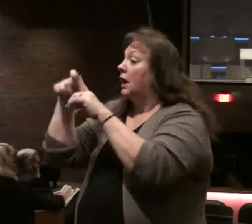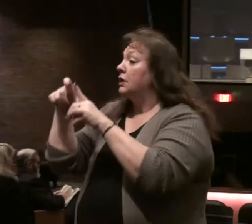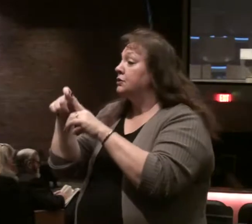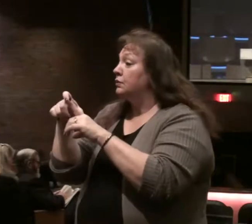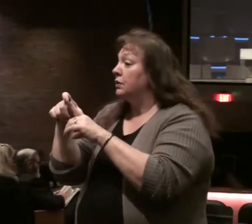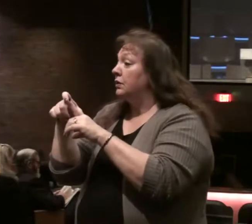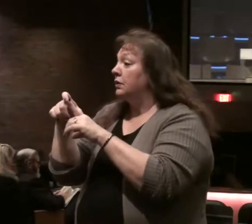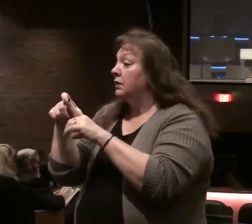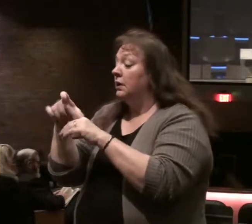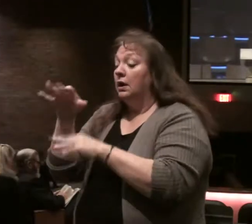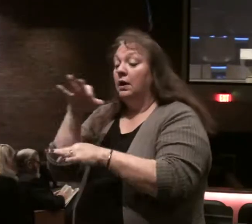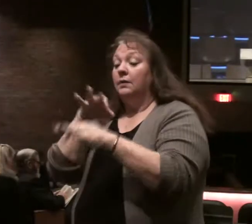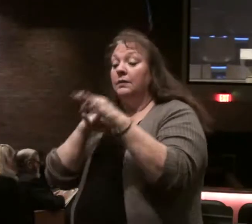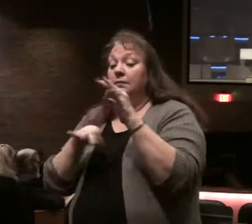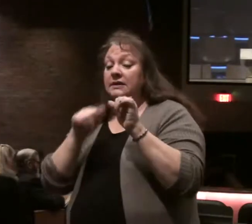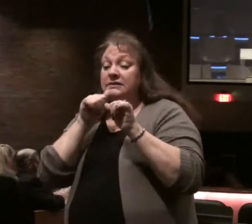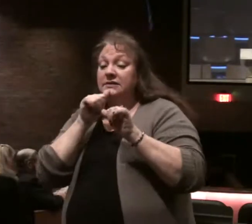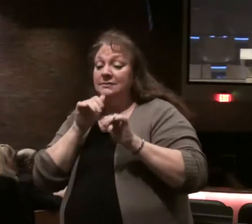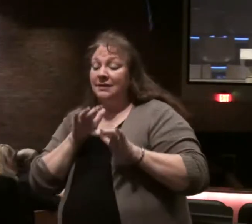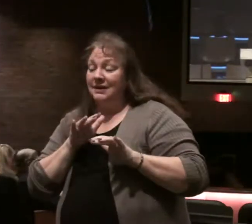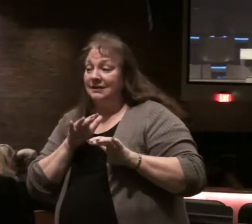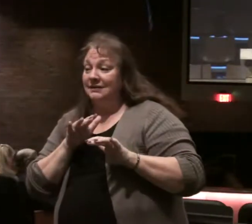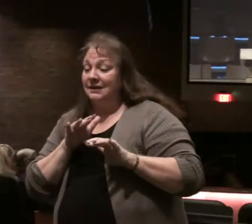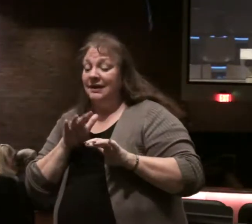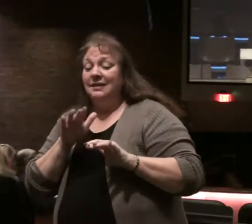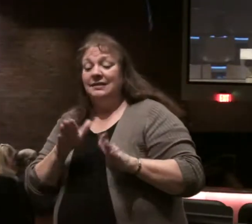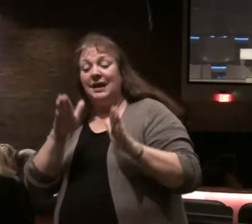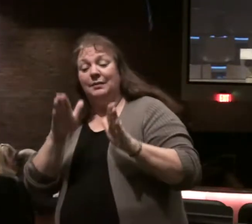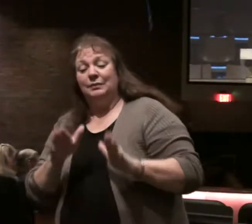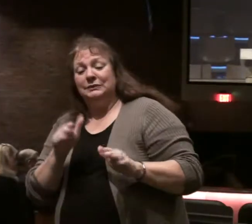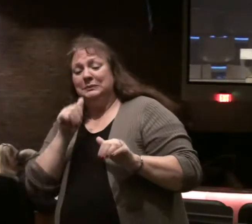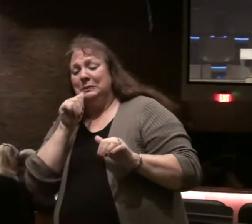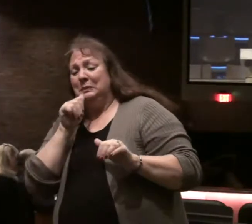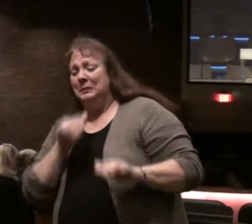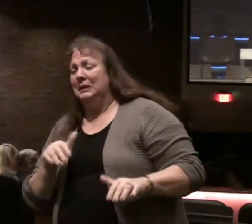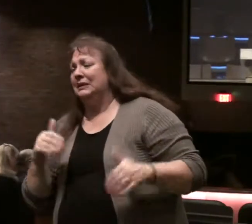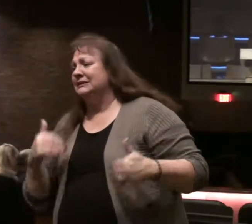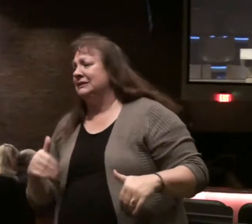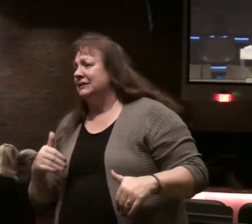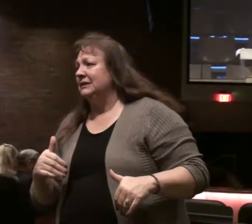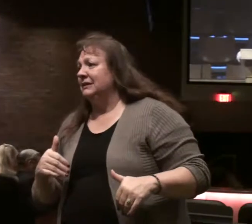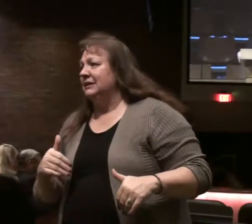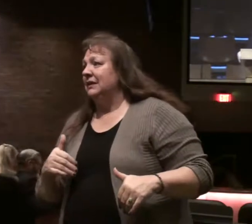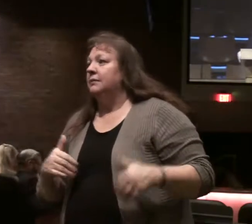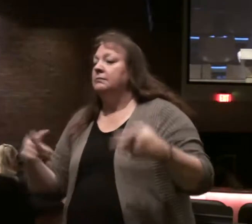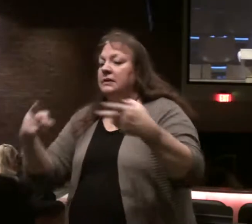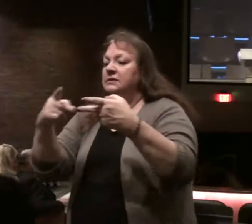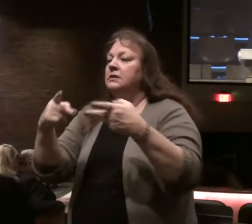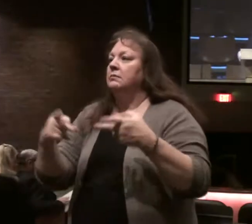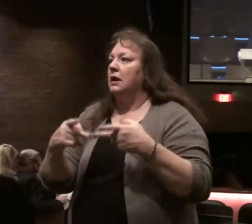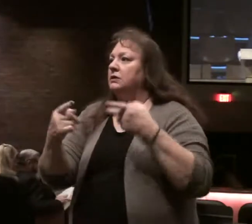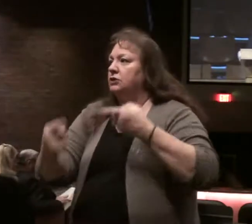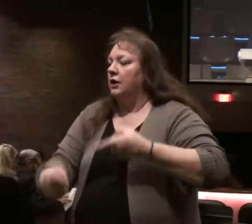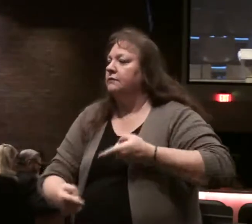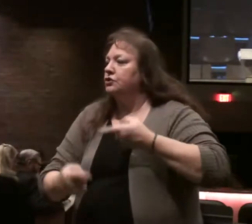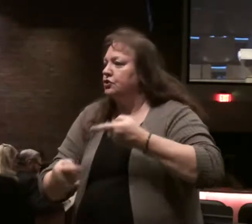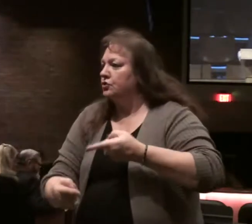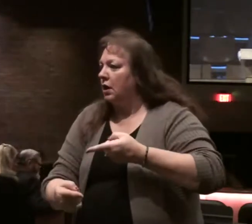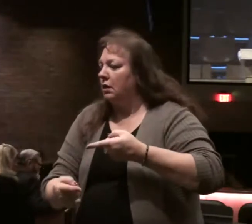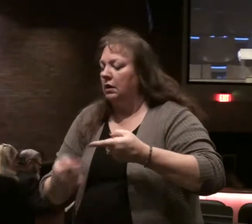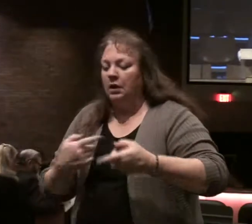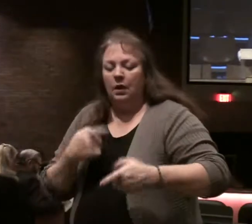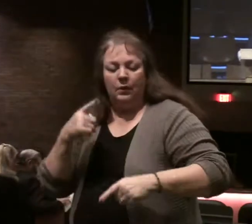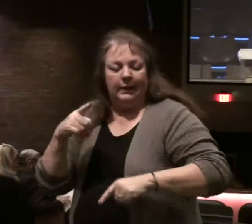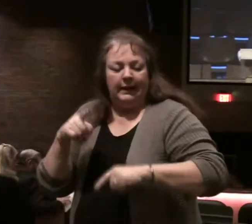a place of blessing how blessed is the man but it's also a place of difficulty we cannot